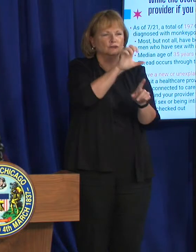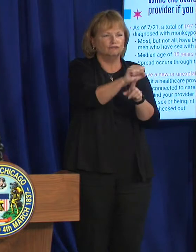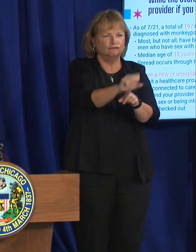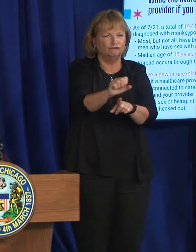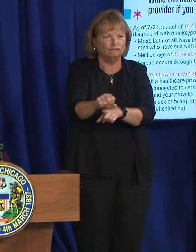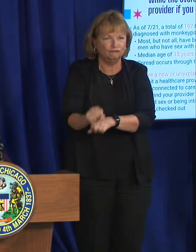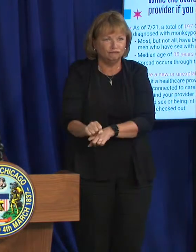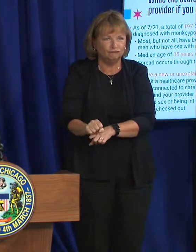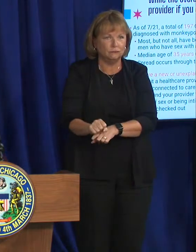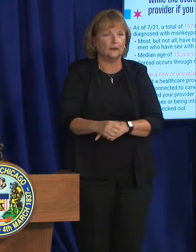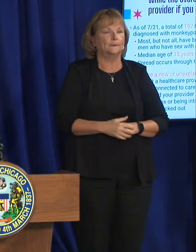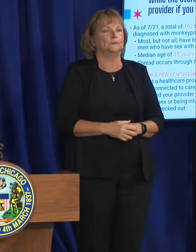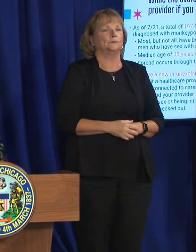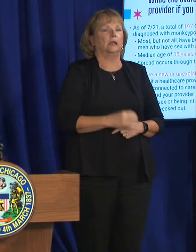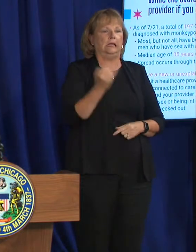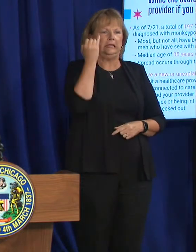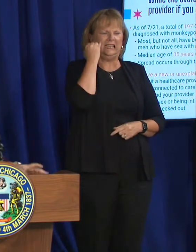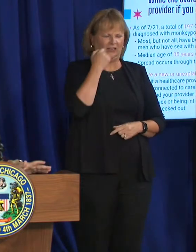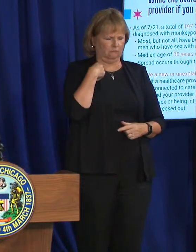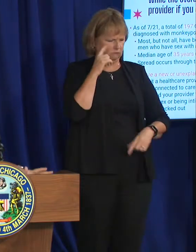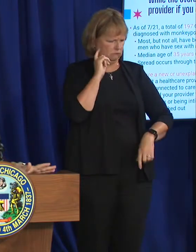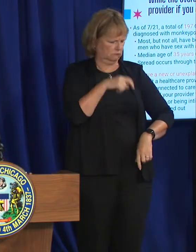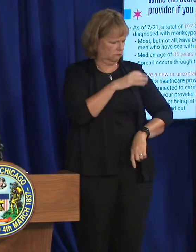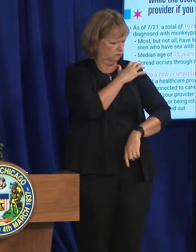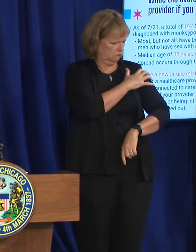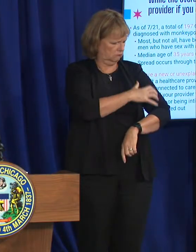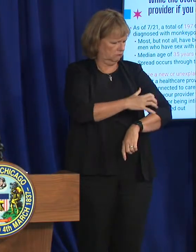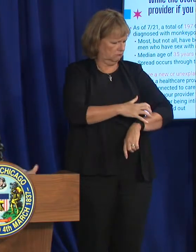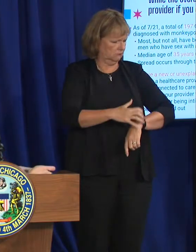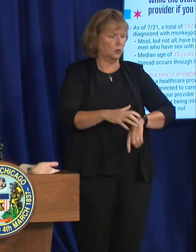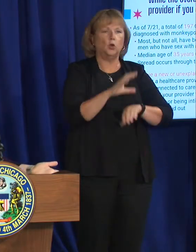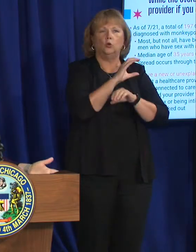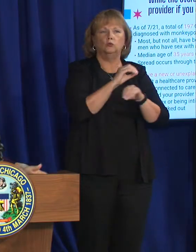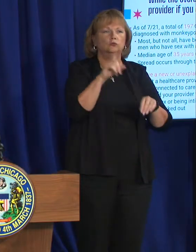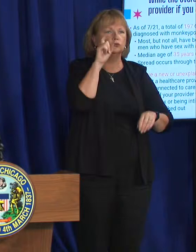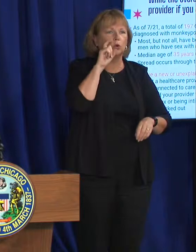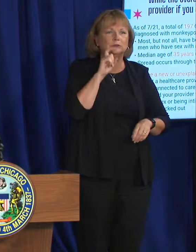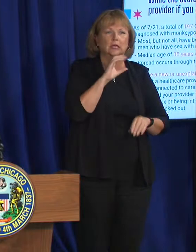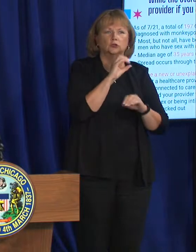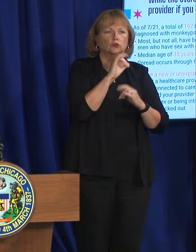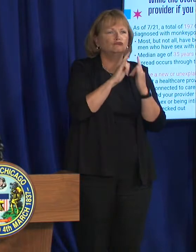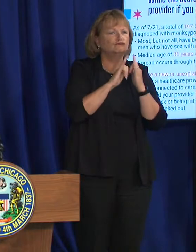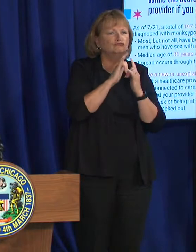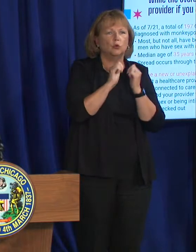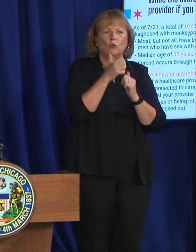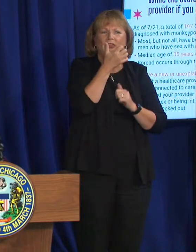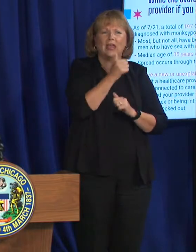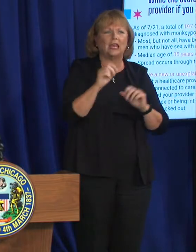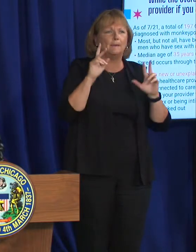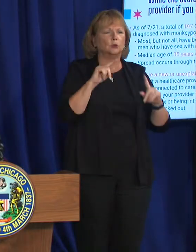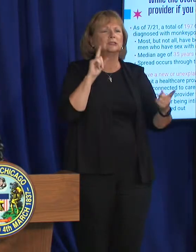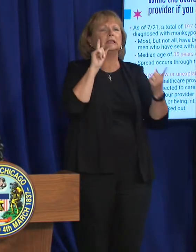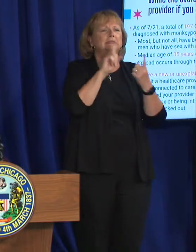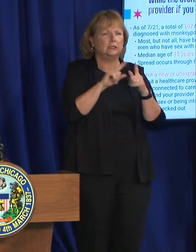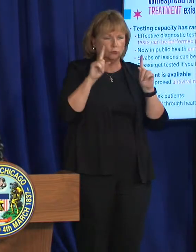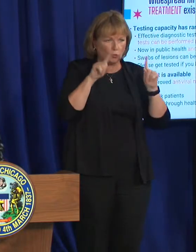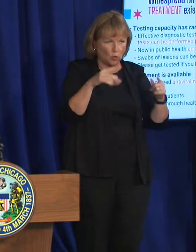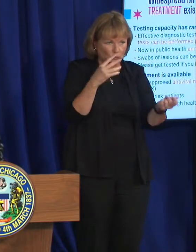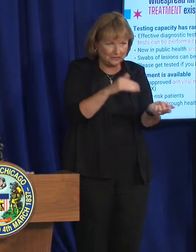And then if you have a newer unexplained rash, avoid sex or being intimate with anyone until you've been checked out.